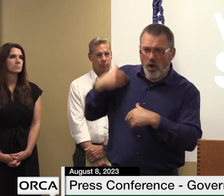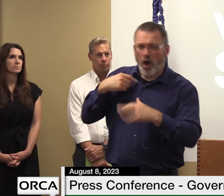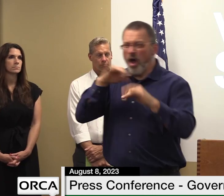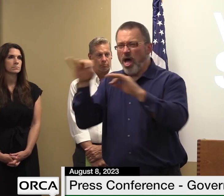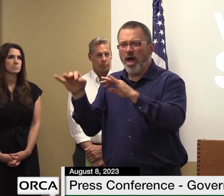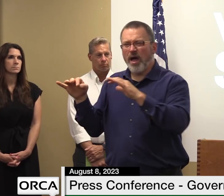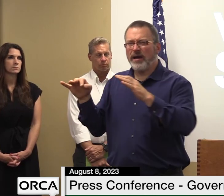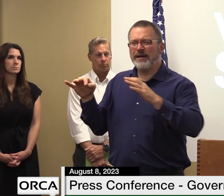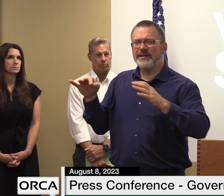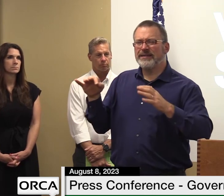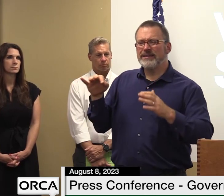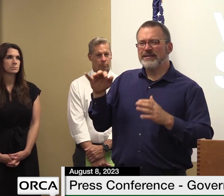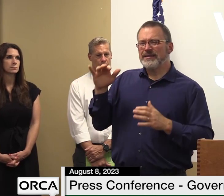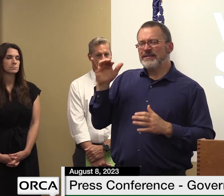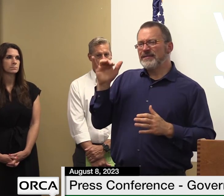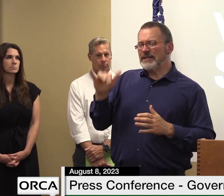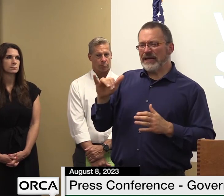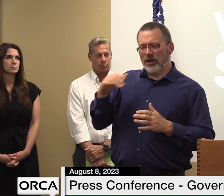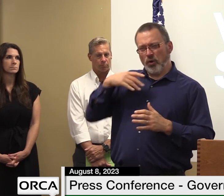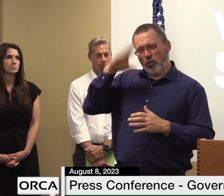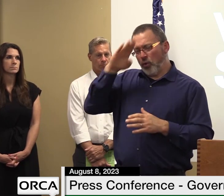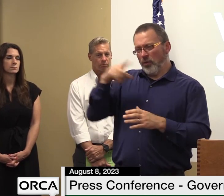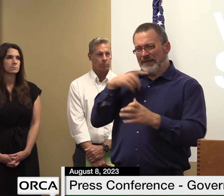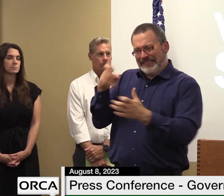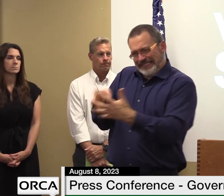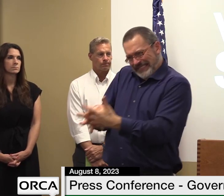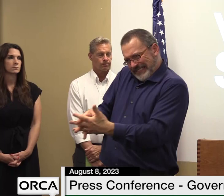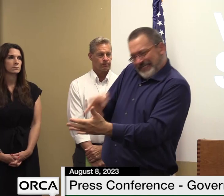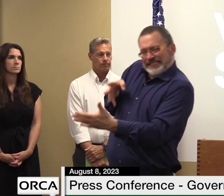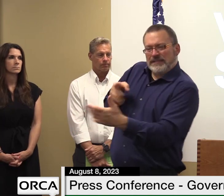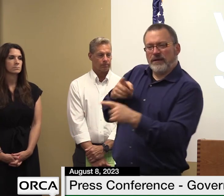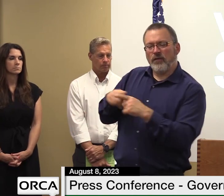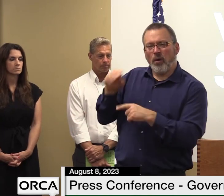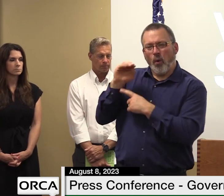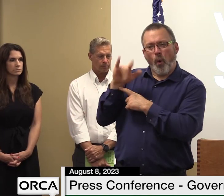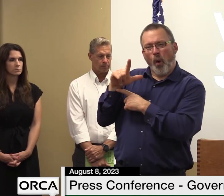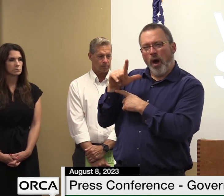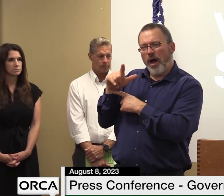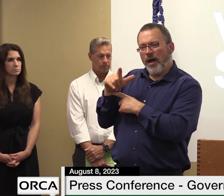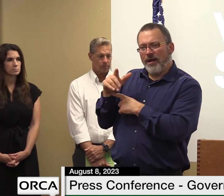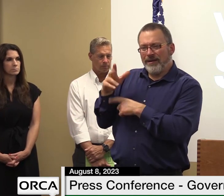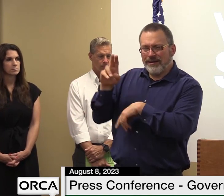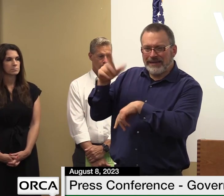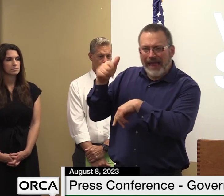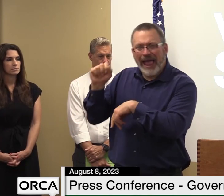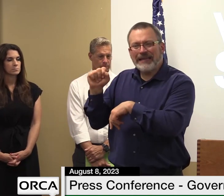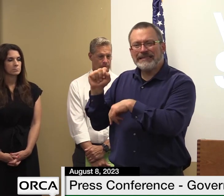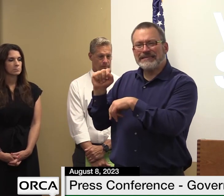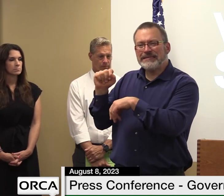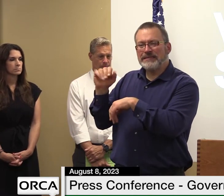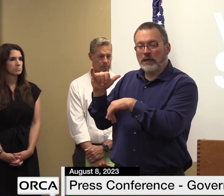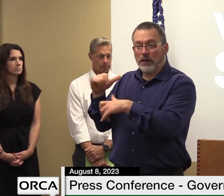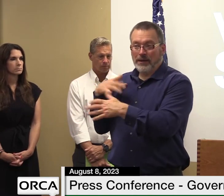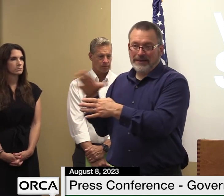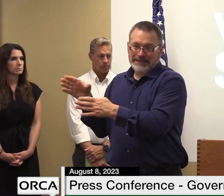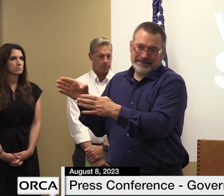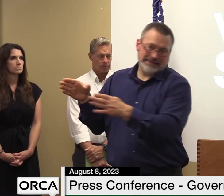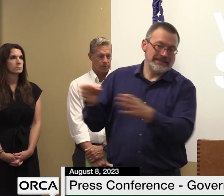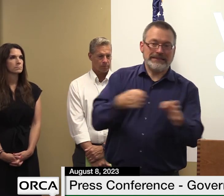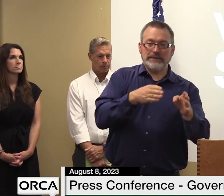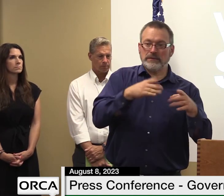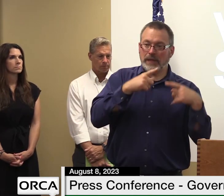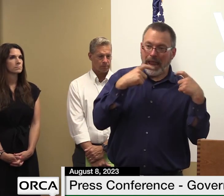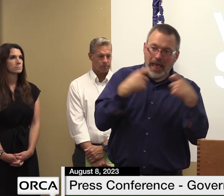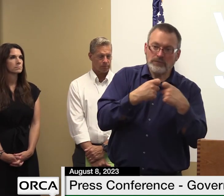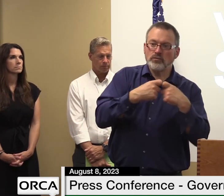fossil fuels carbon emitting fuels and move to this new electric society but it's going to